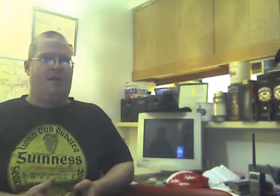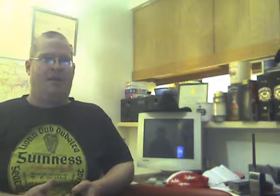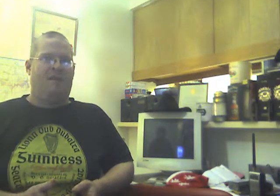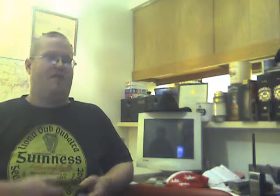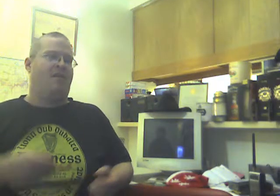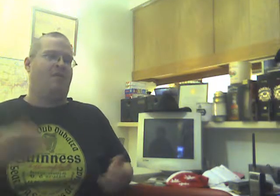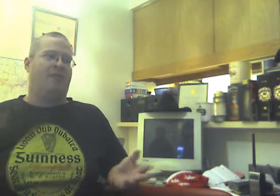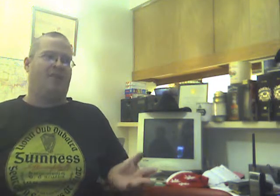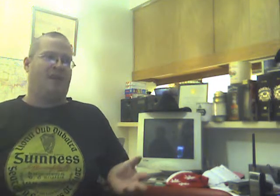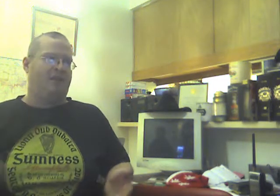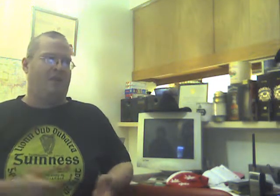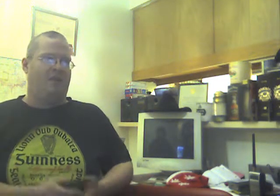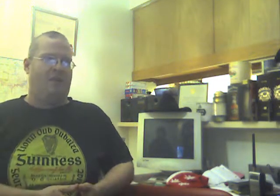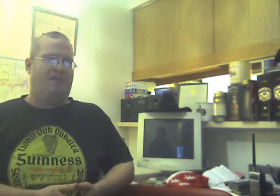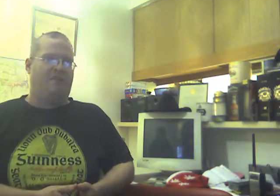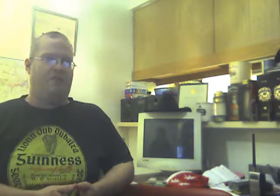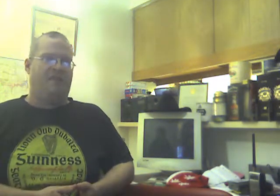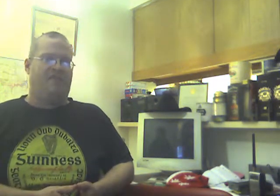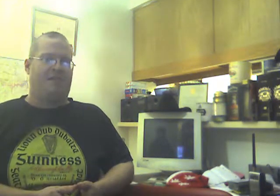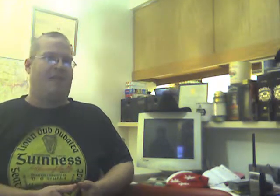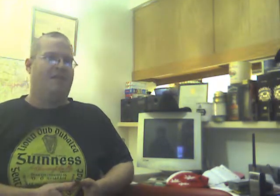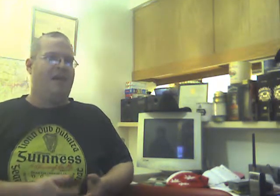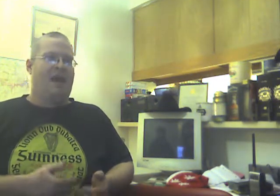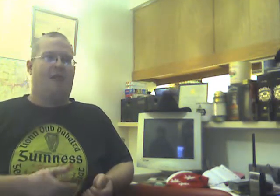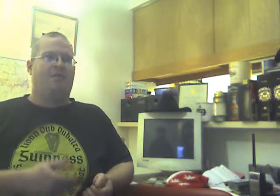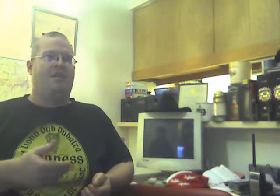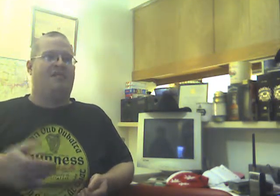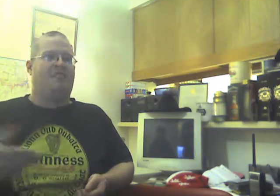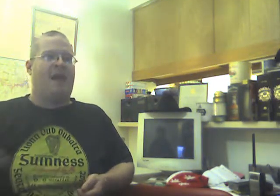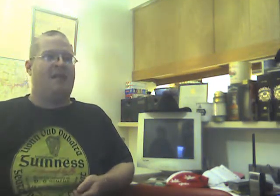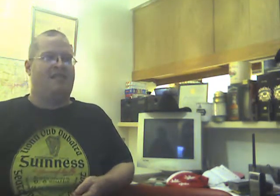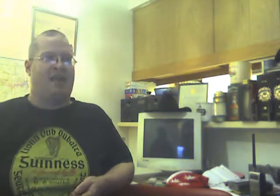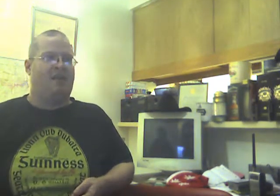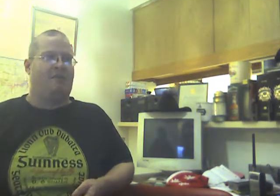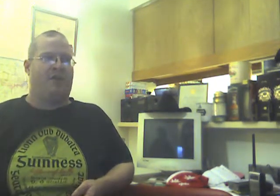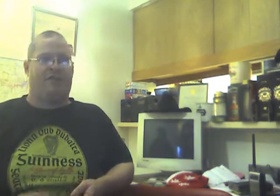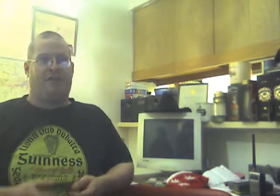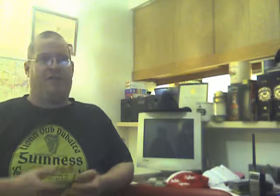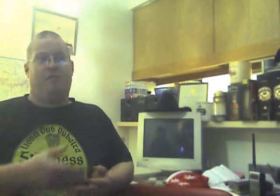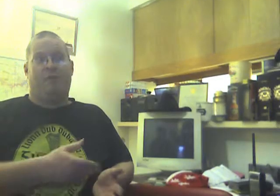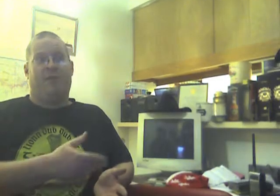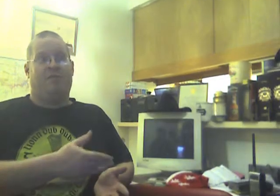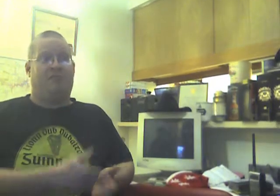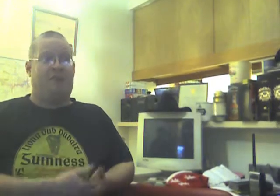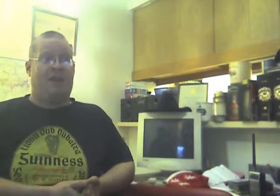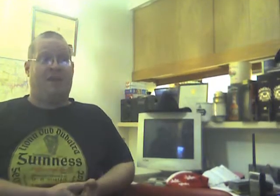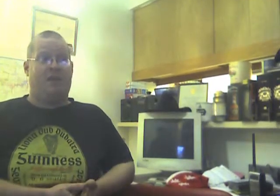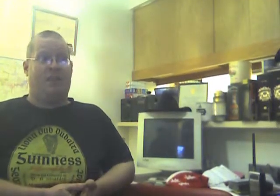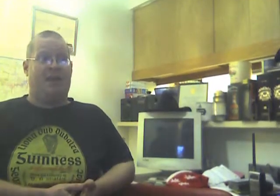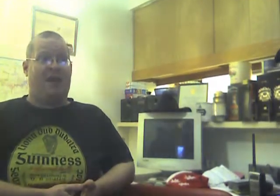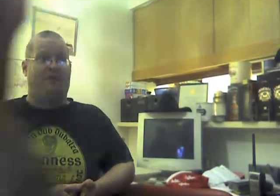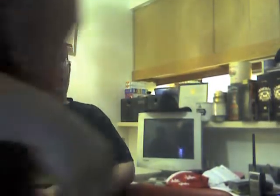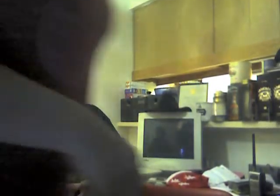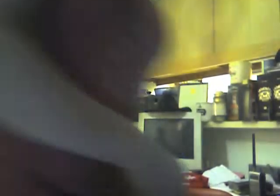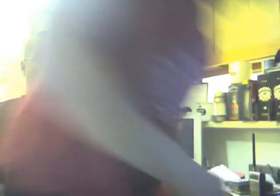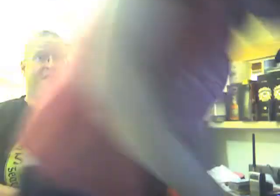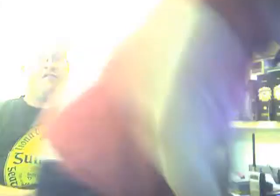and all these, oh, they'll tell you the great stories about how this man sacrificed for this woman who's been in a coma now for eight years.